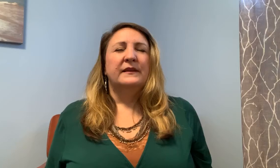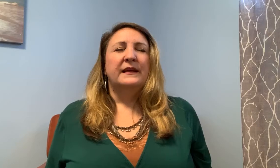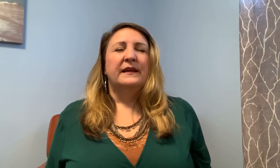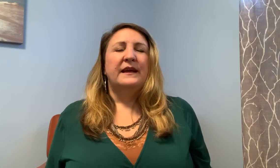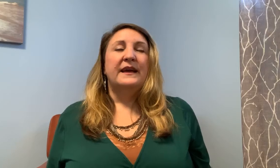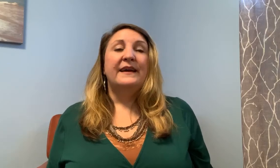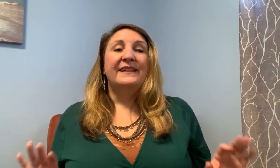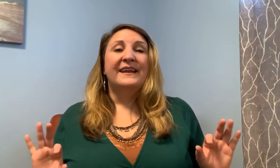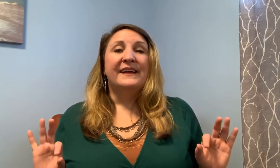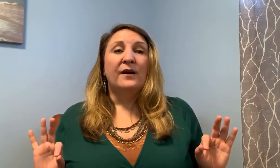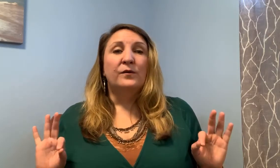and let it out